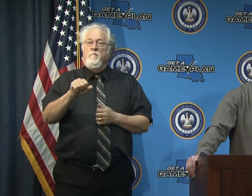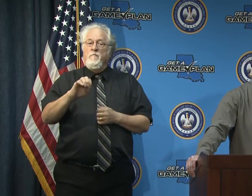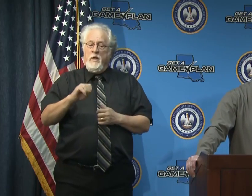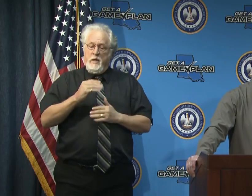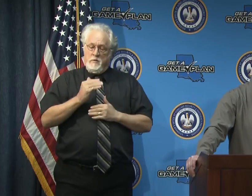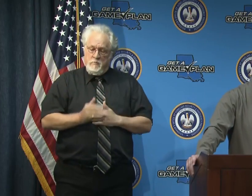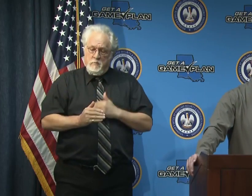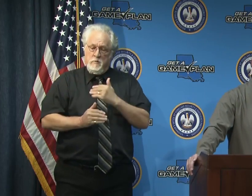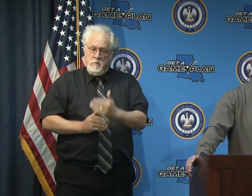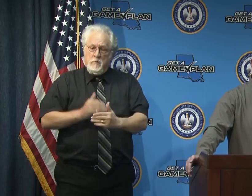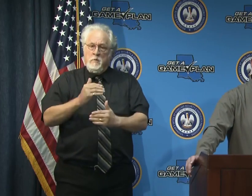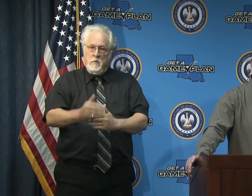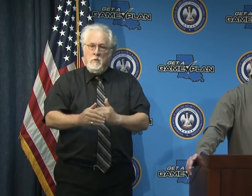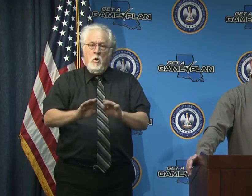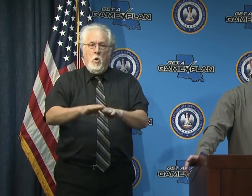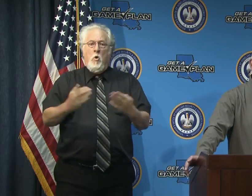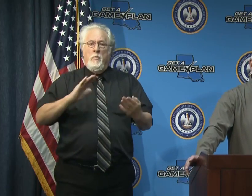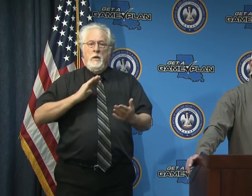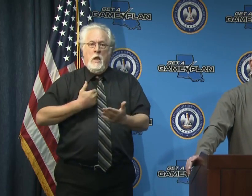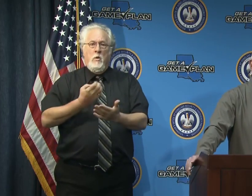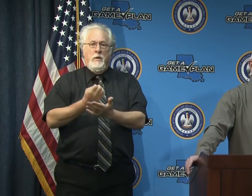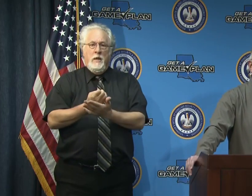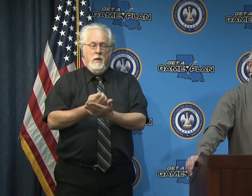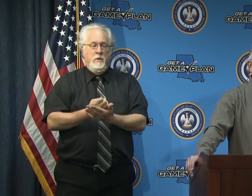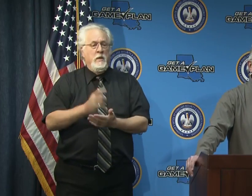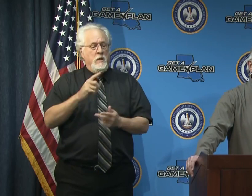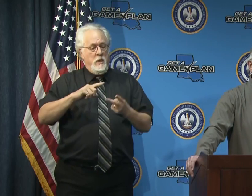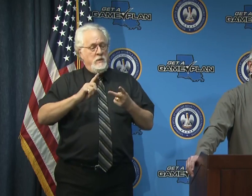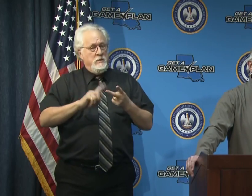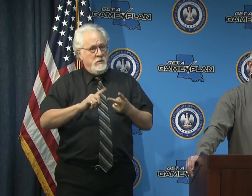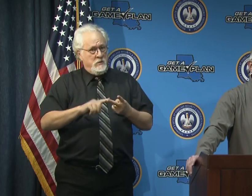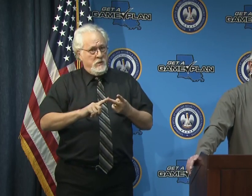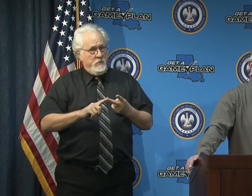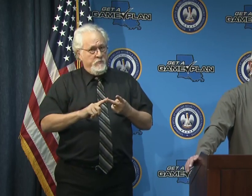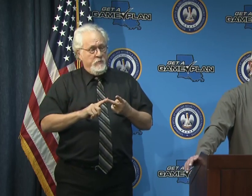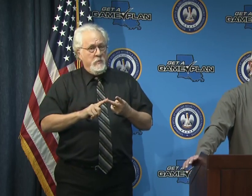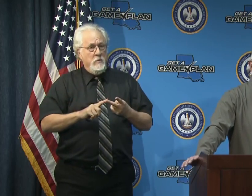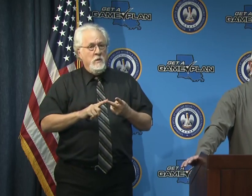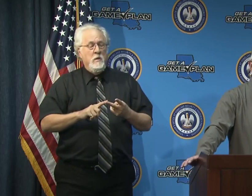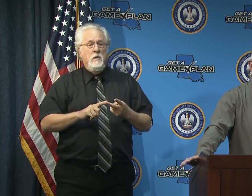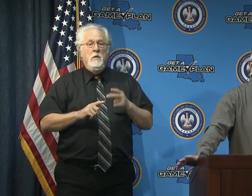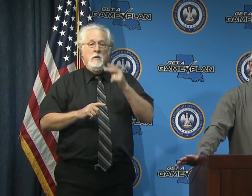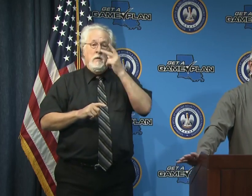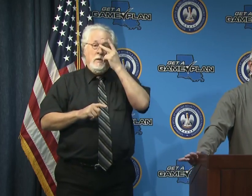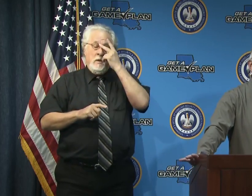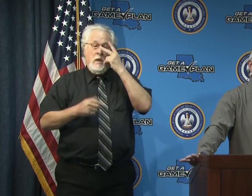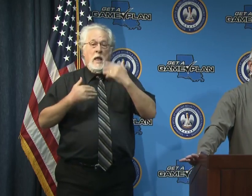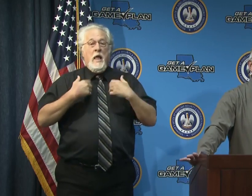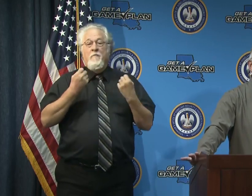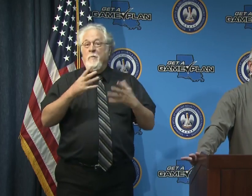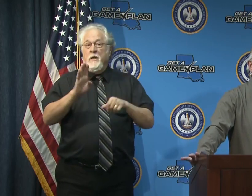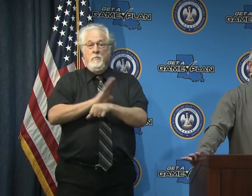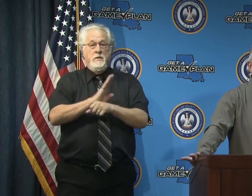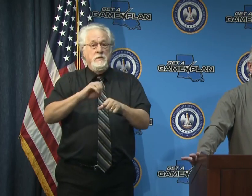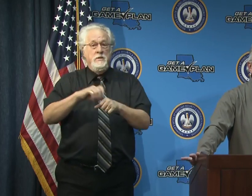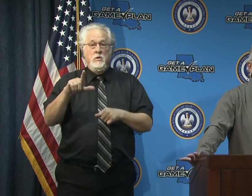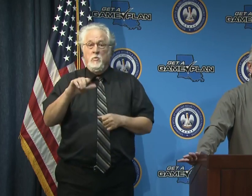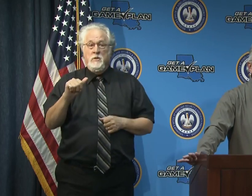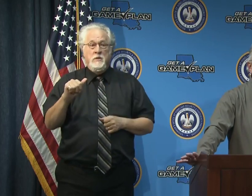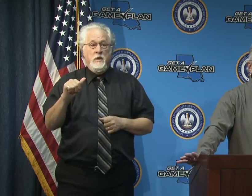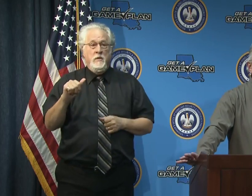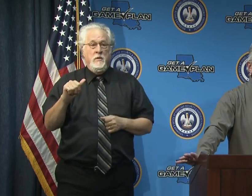reopening our economy the second thing i would remind people is there are many businesses in louisiana